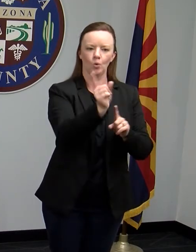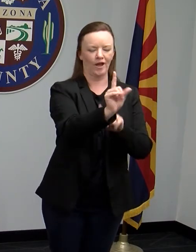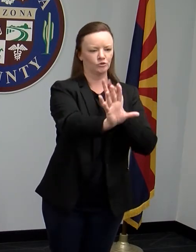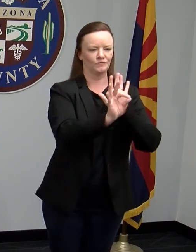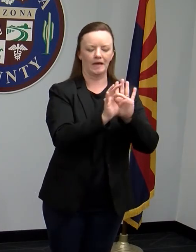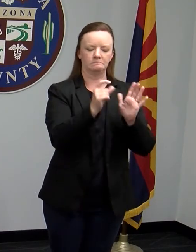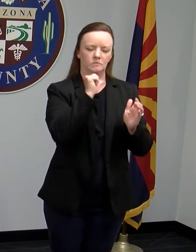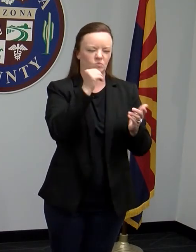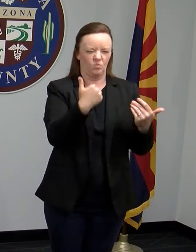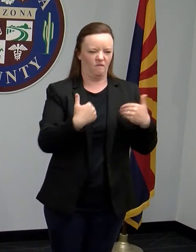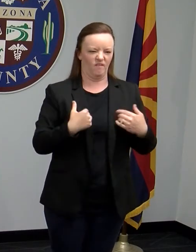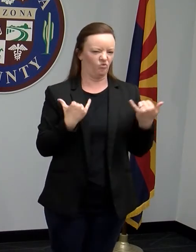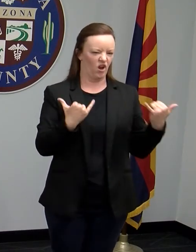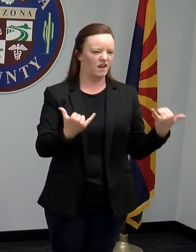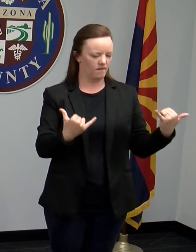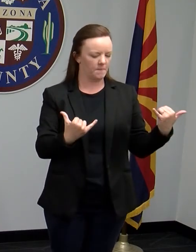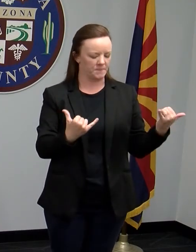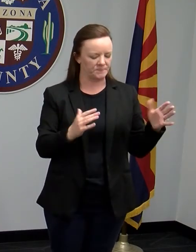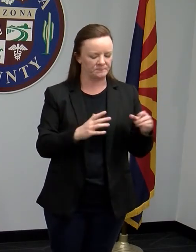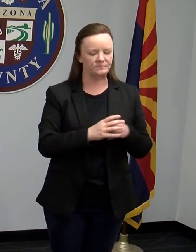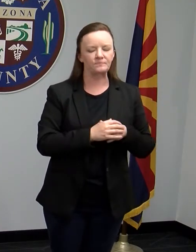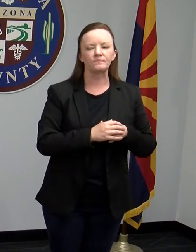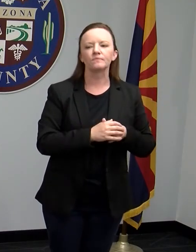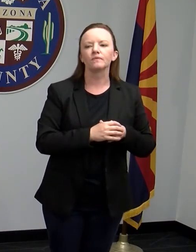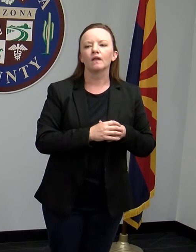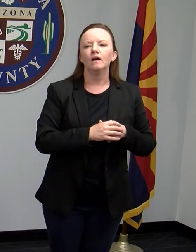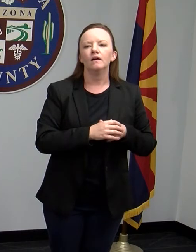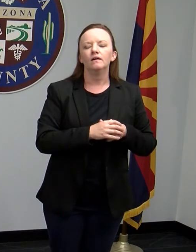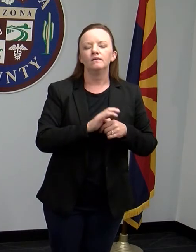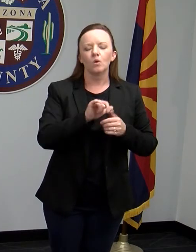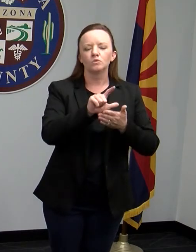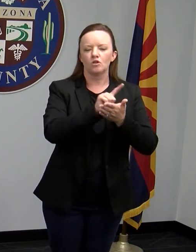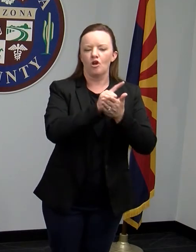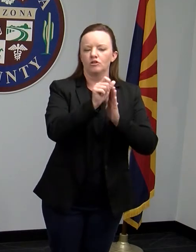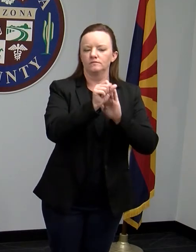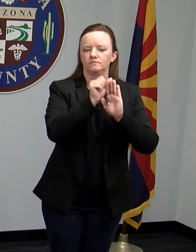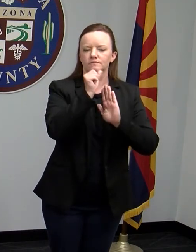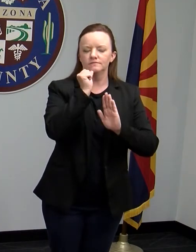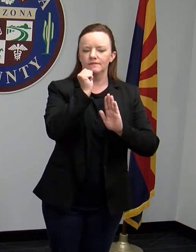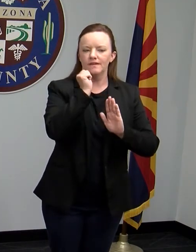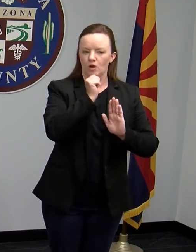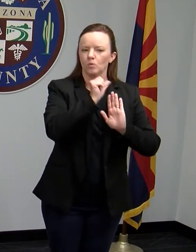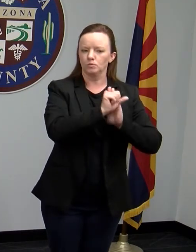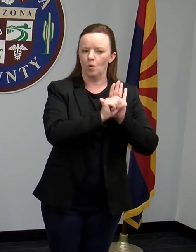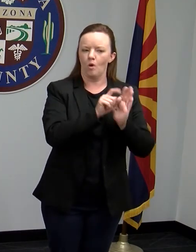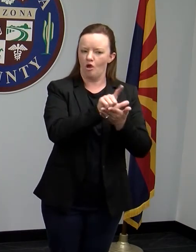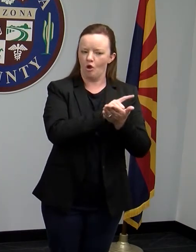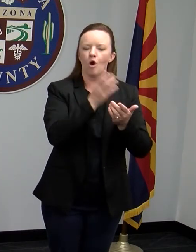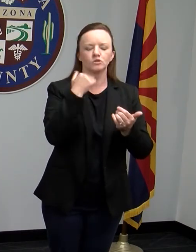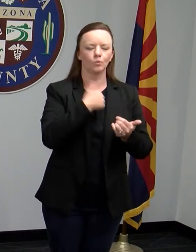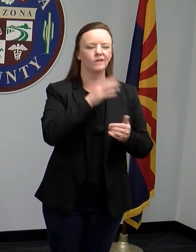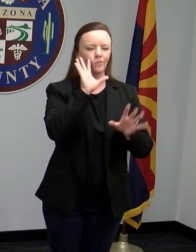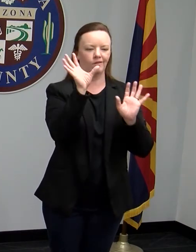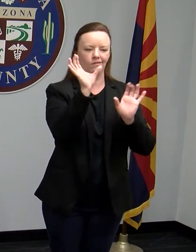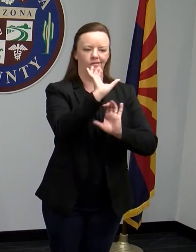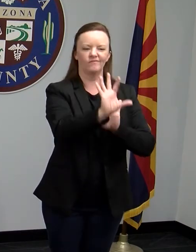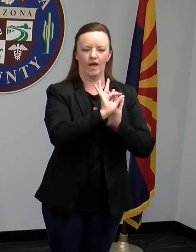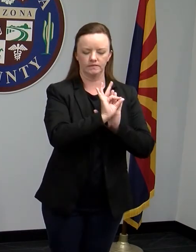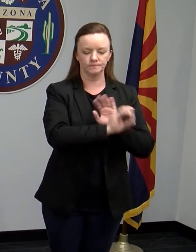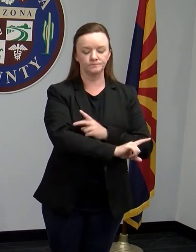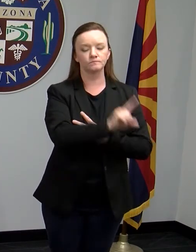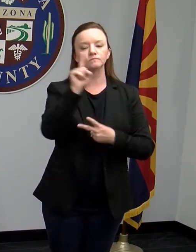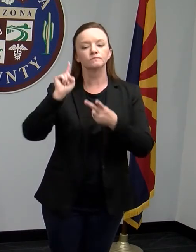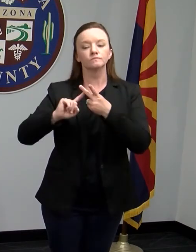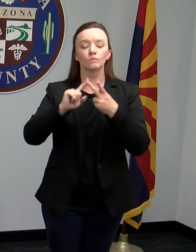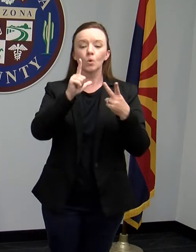research the confidentiality laws for the state of Arizona. But we'll work on getting something on that for you. As far as the guidance